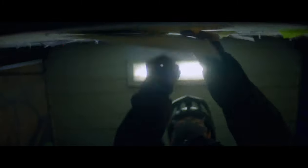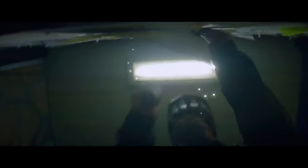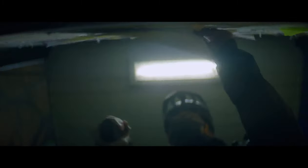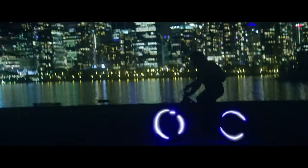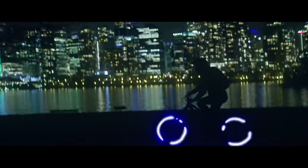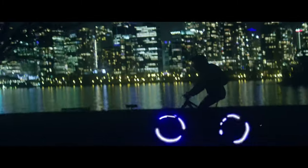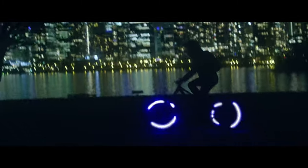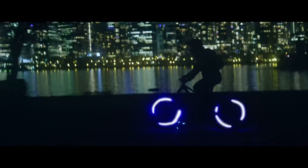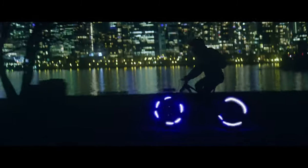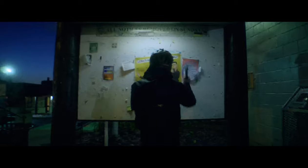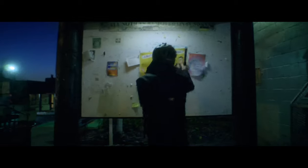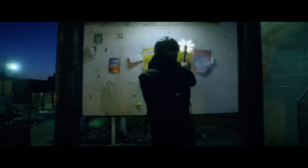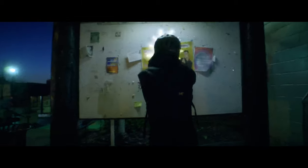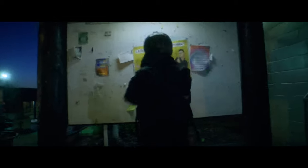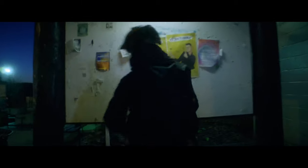Transcribed by